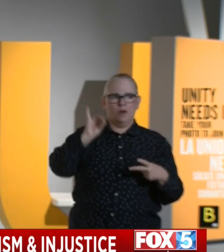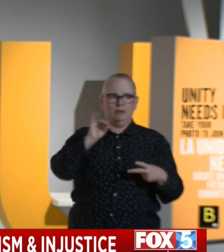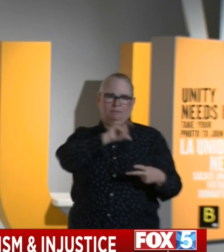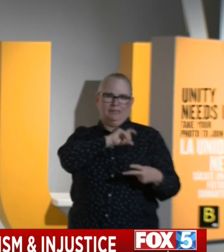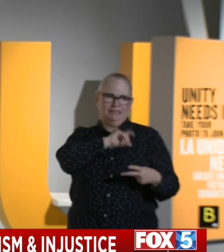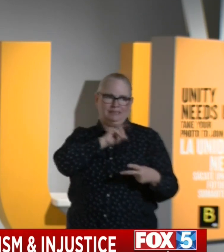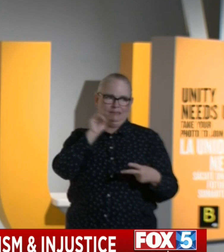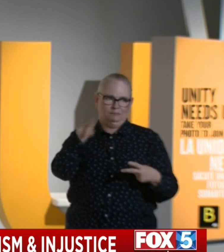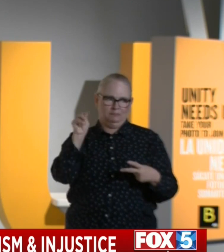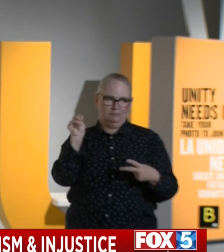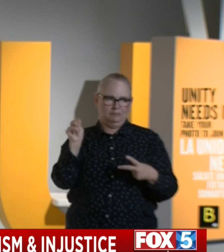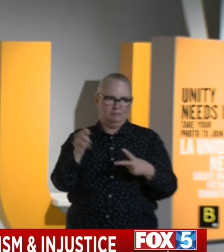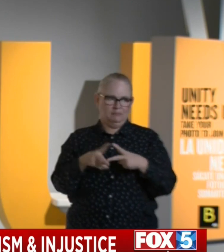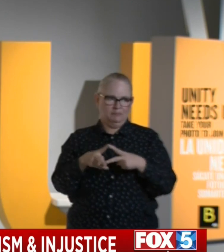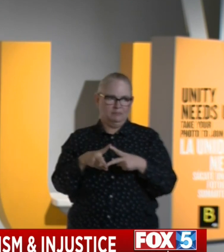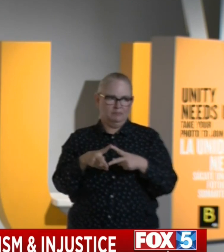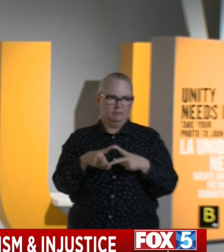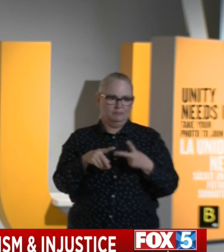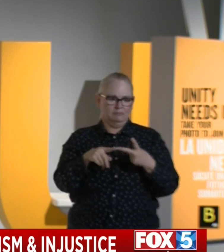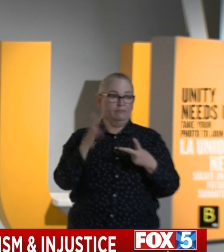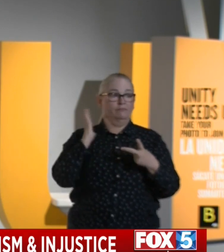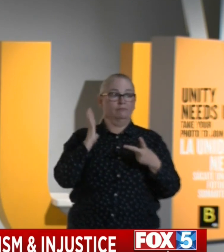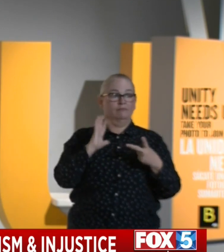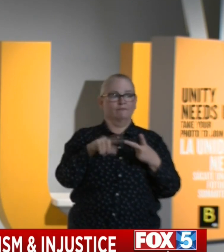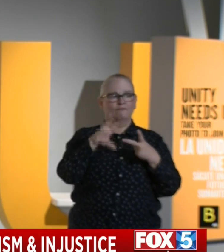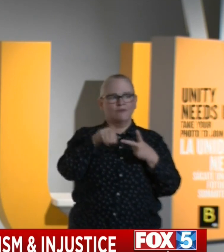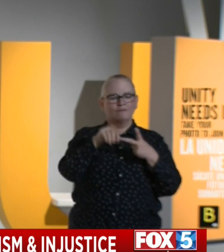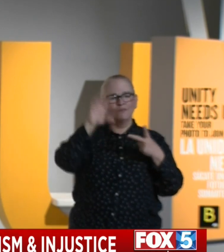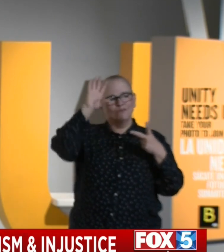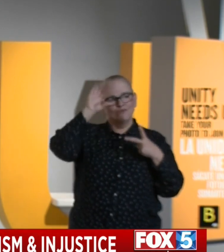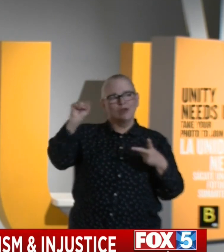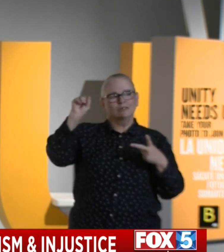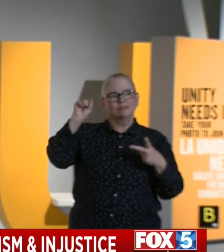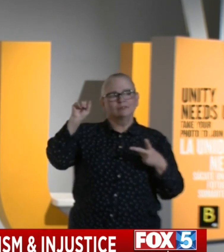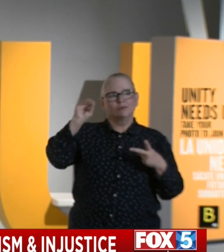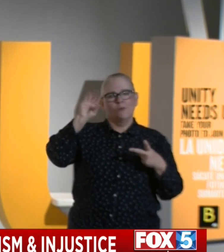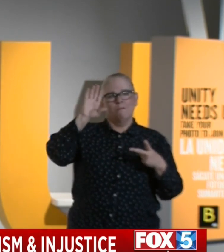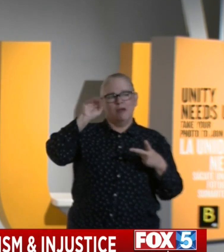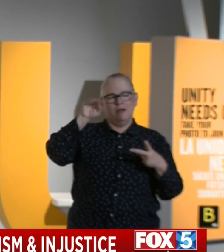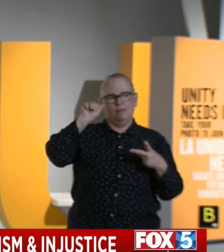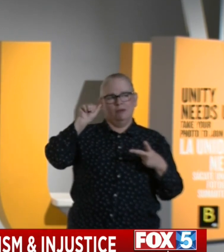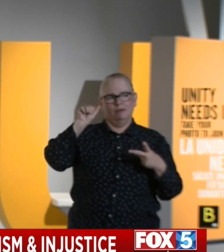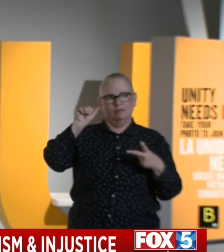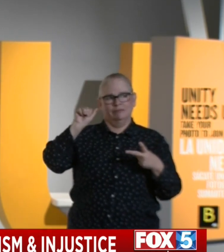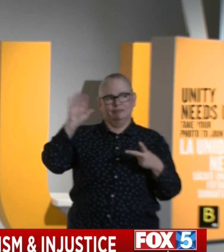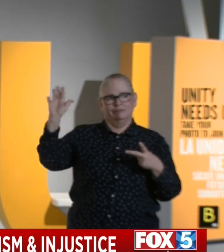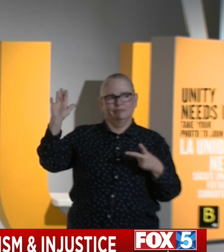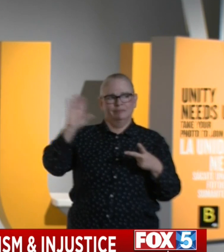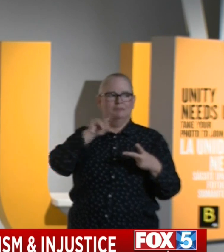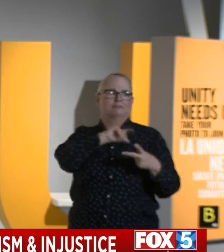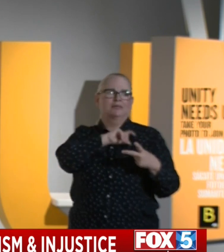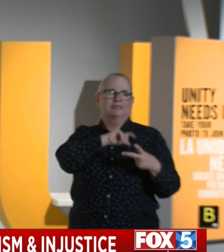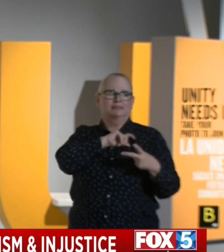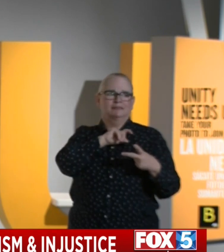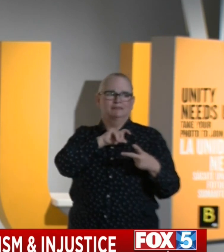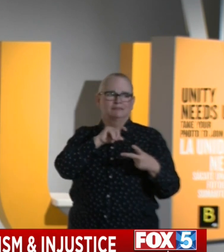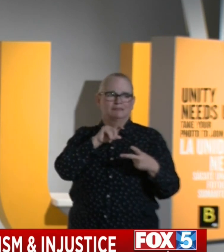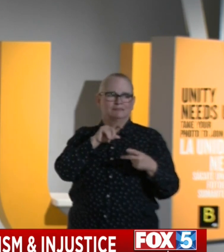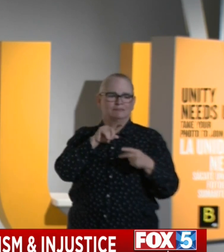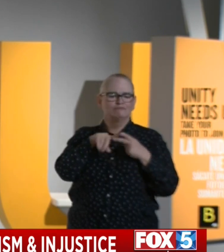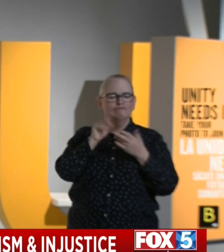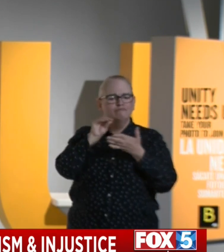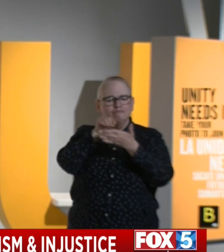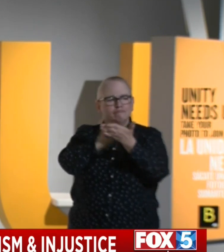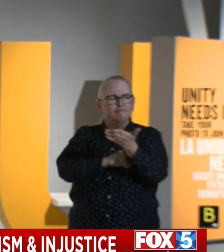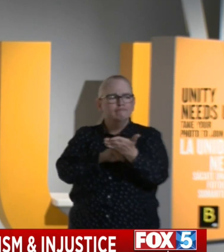Barack Obama's 21st century policing task force that put out a report on reforming these tactics.